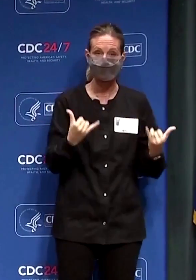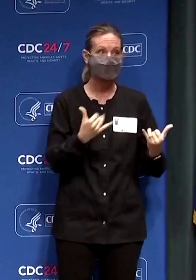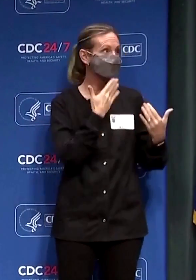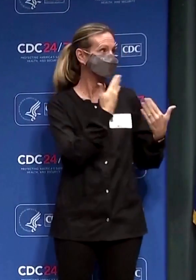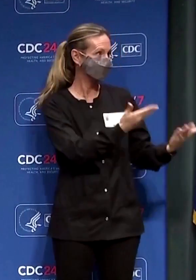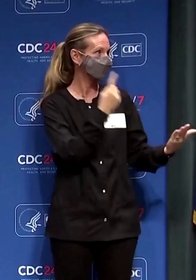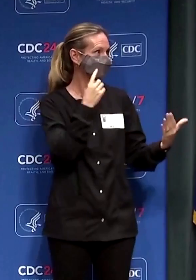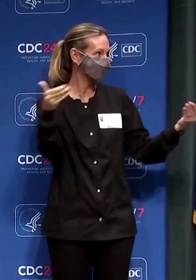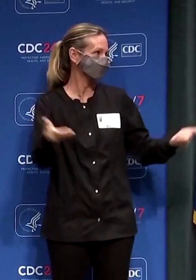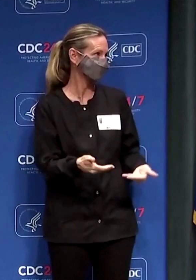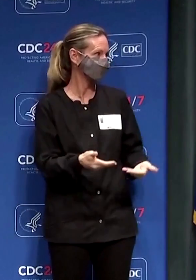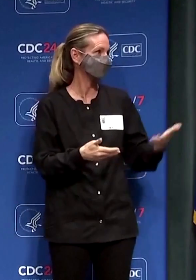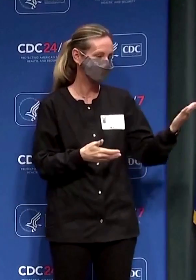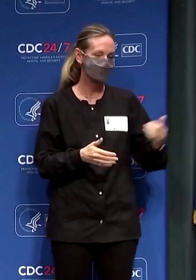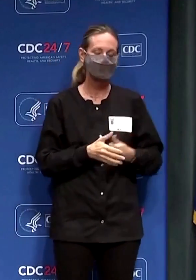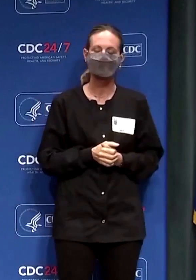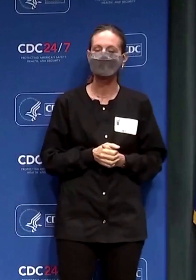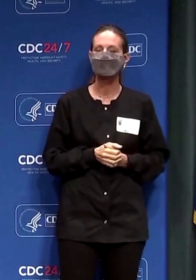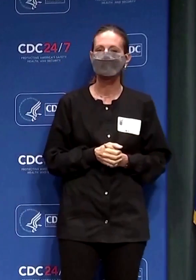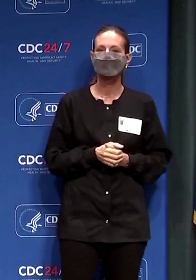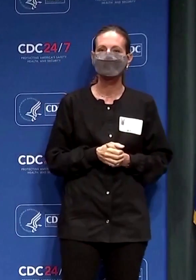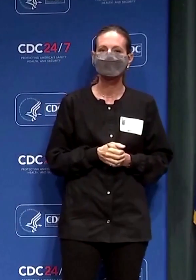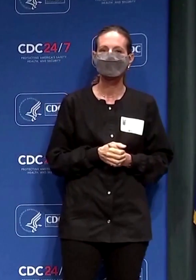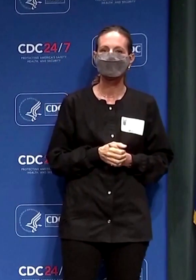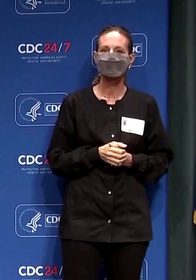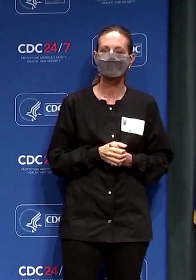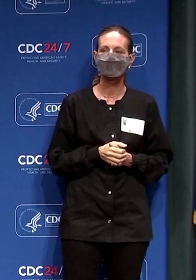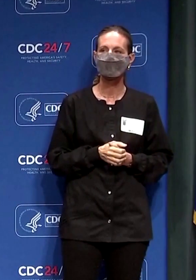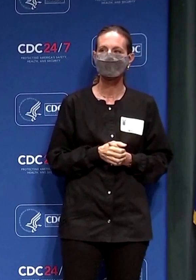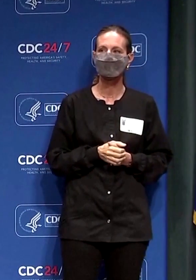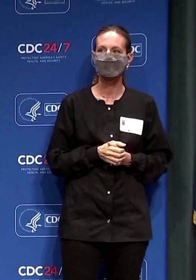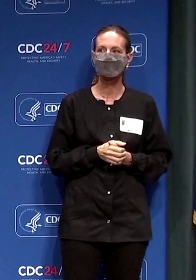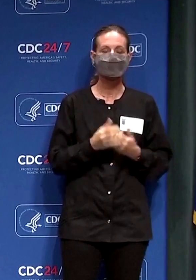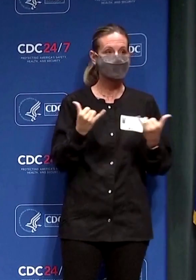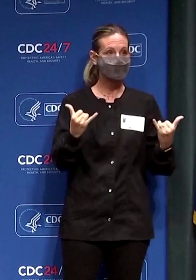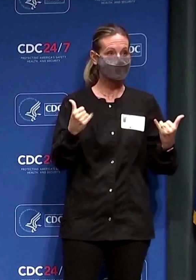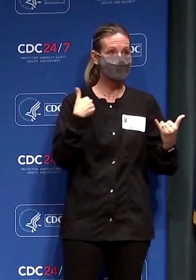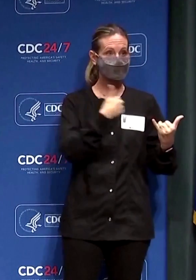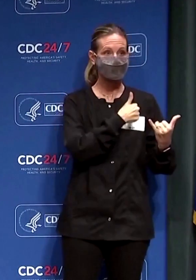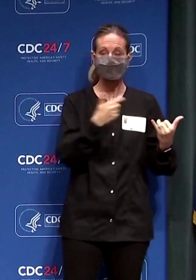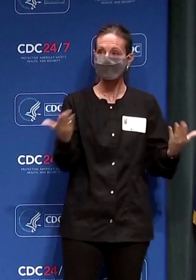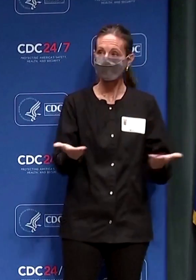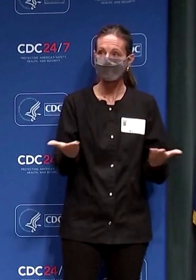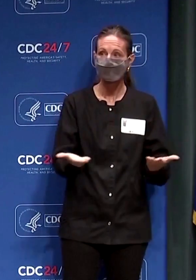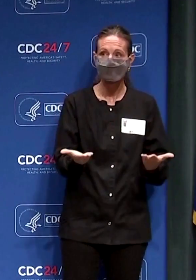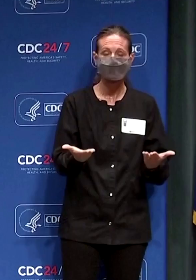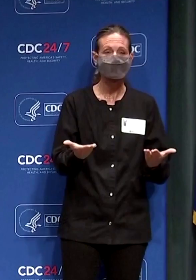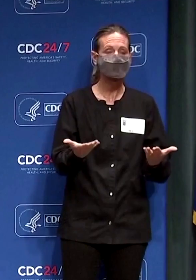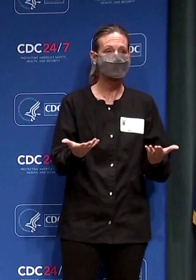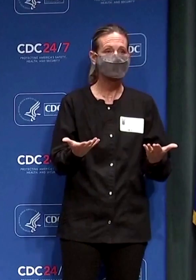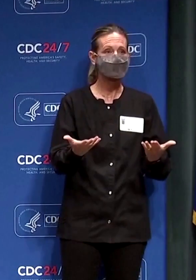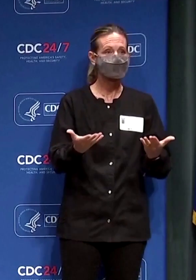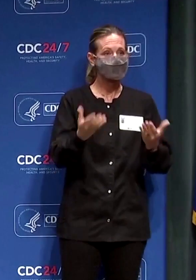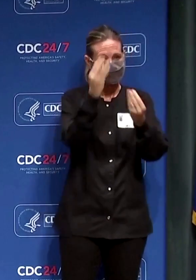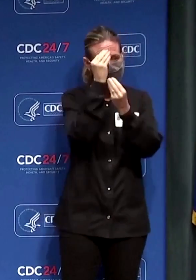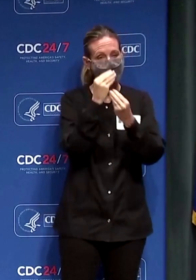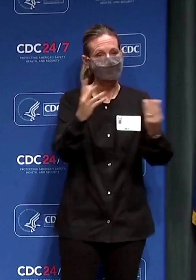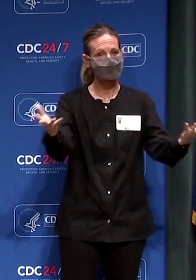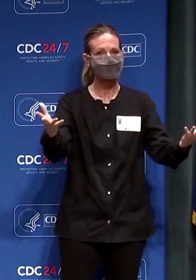diseases jay butler said the outbreak has been worsening as cold weather pushes americans indoors